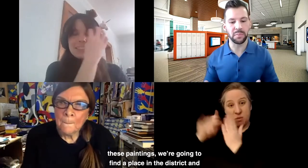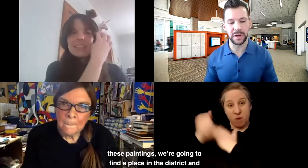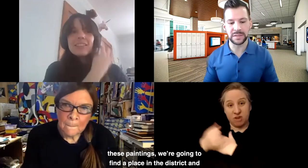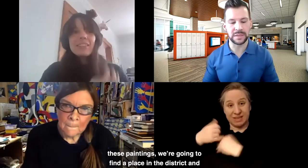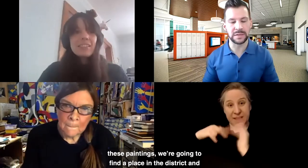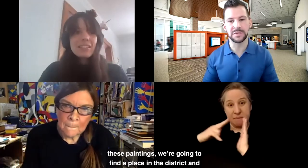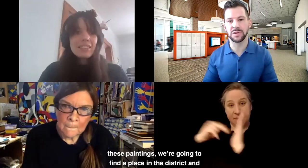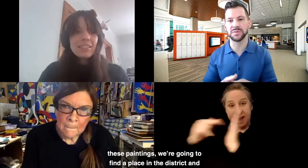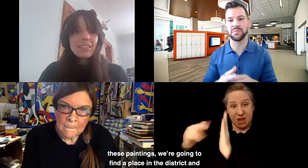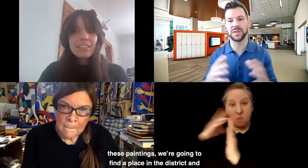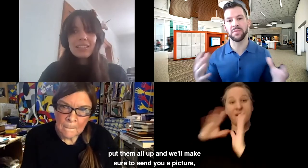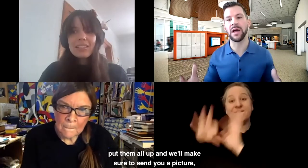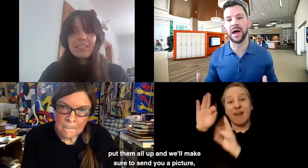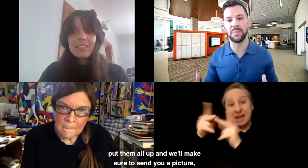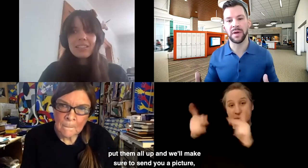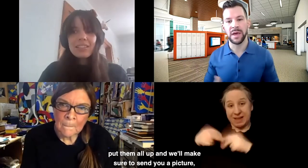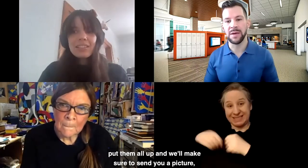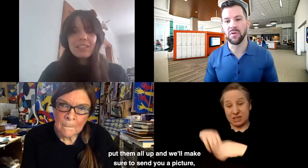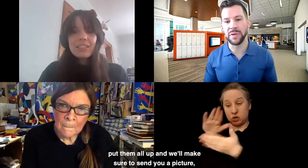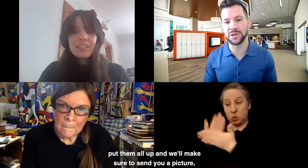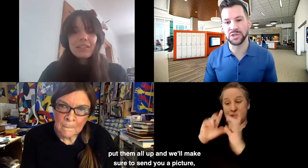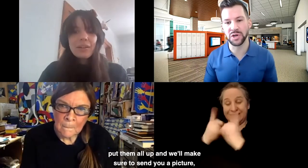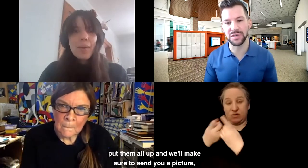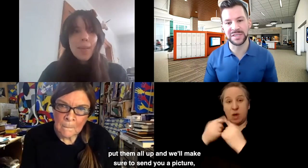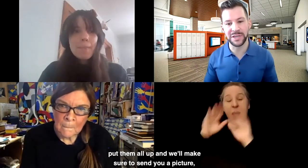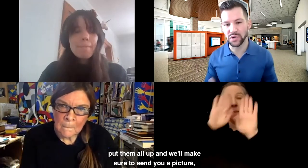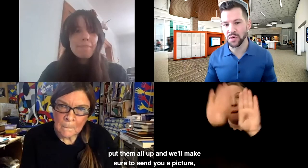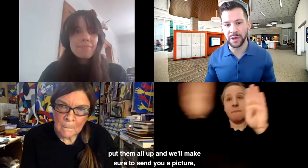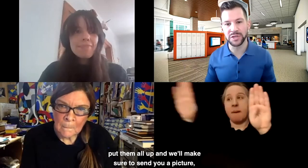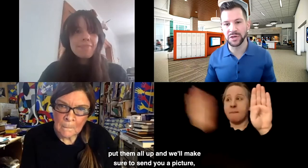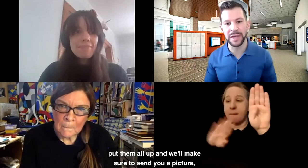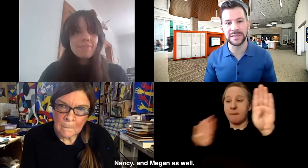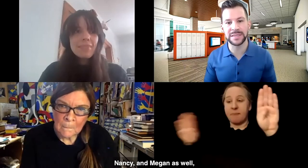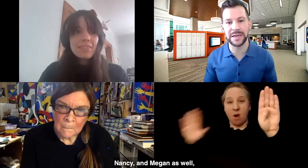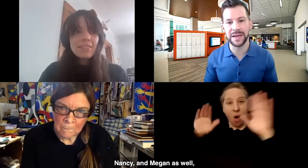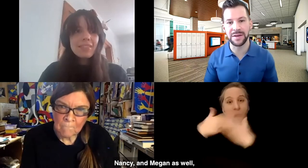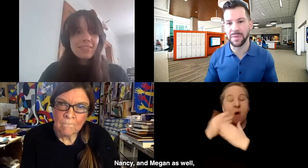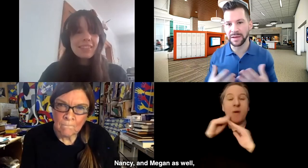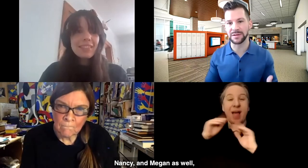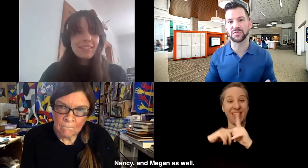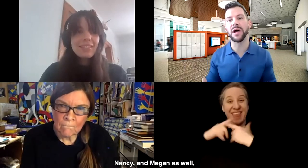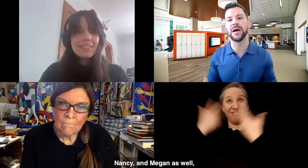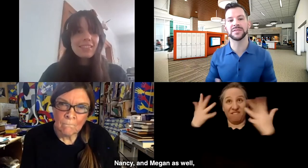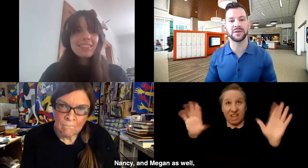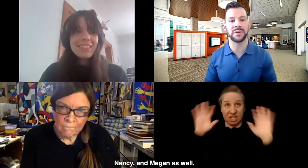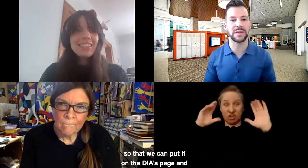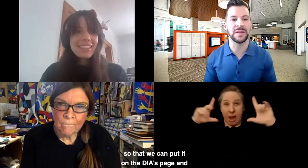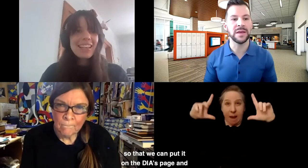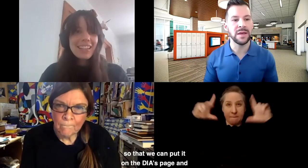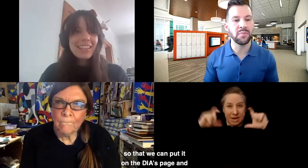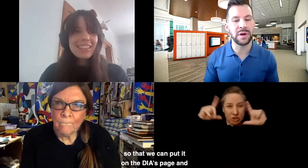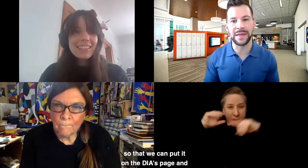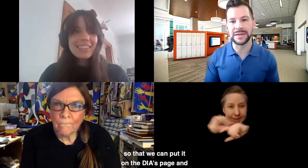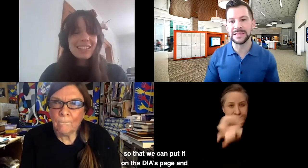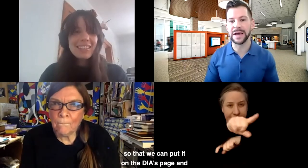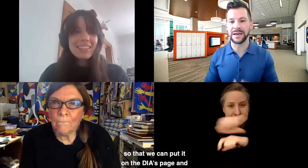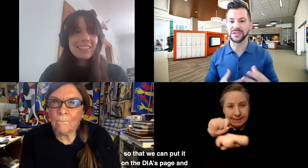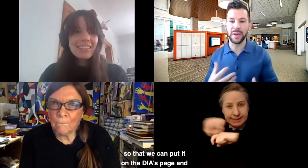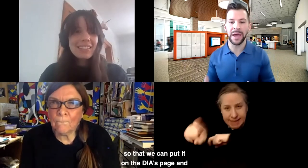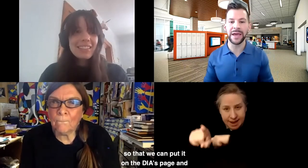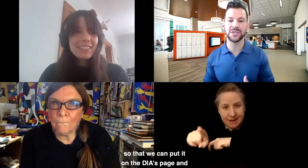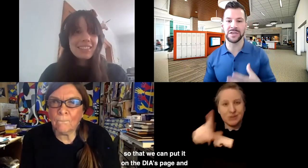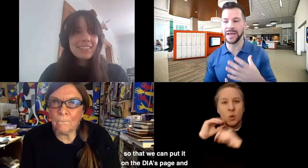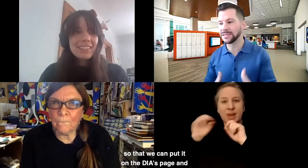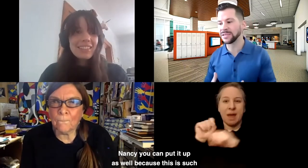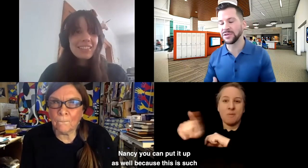we're going to find a place in the district and put them all up. And we'll make sure to send you a picture, Nancy and Megan as well, so that we can put it on the